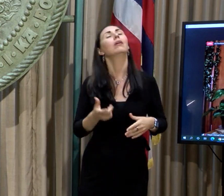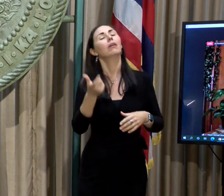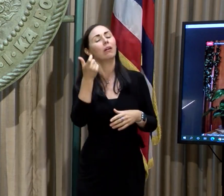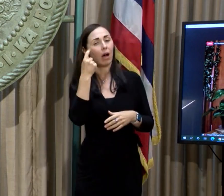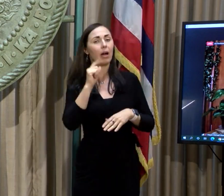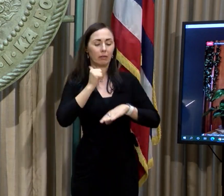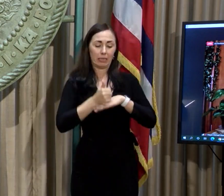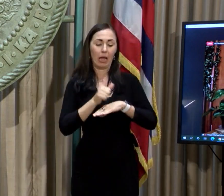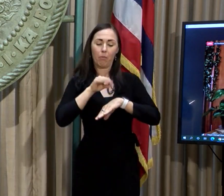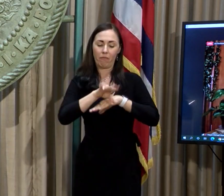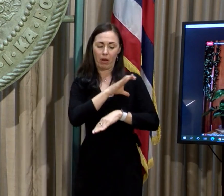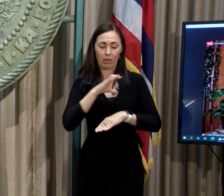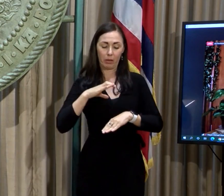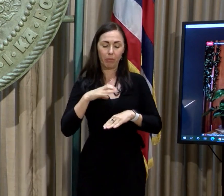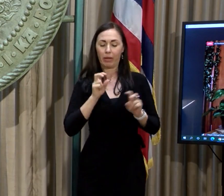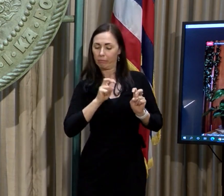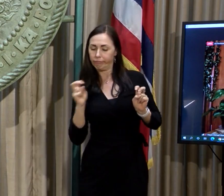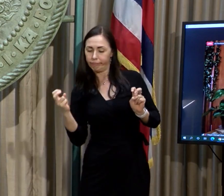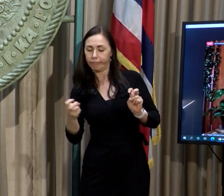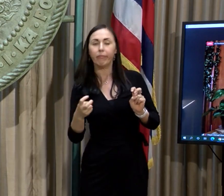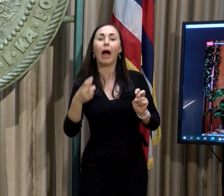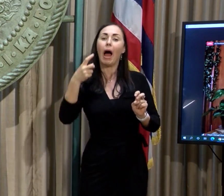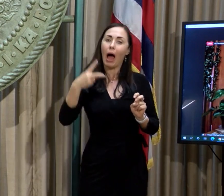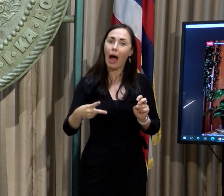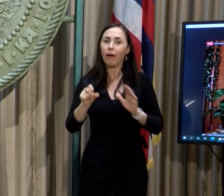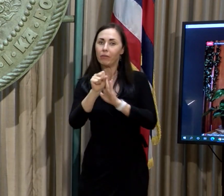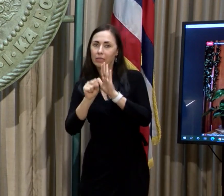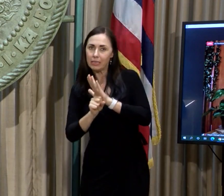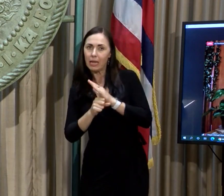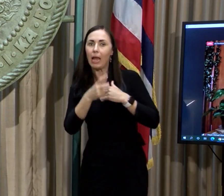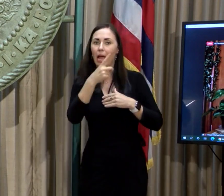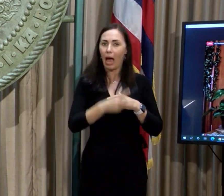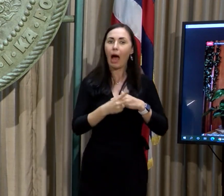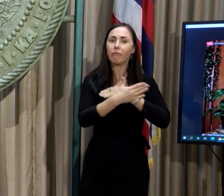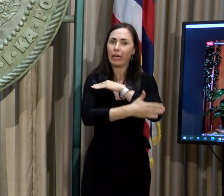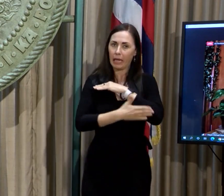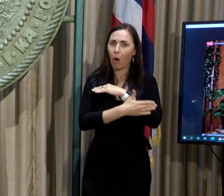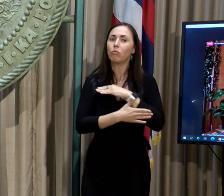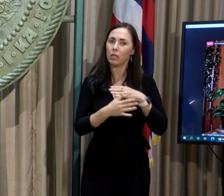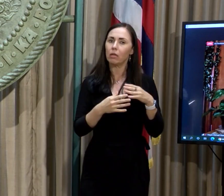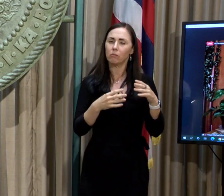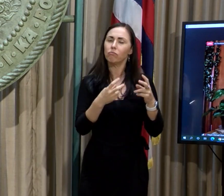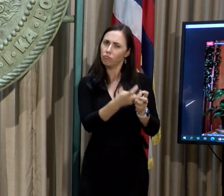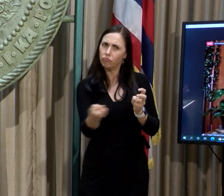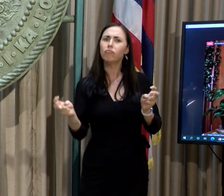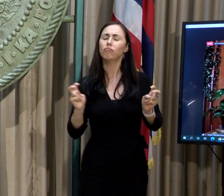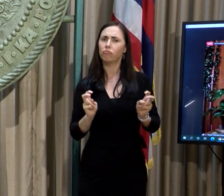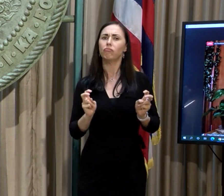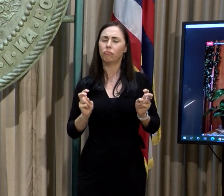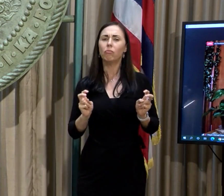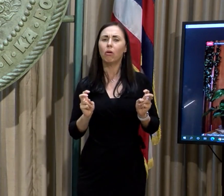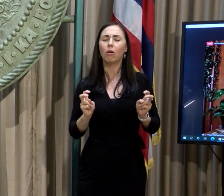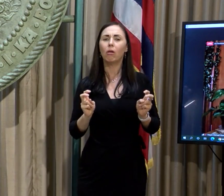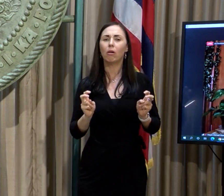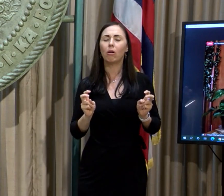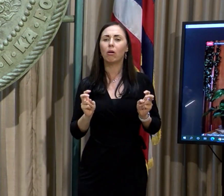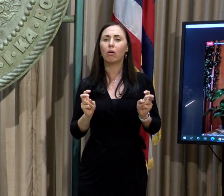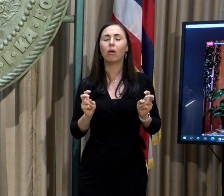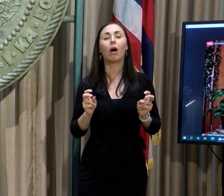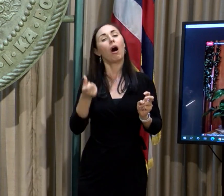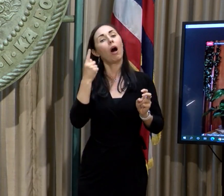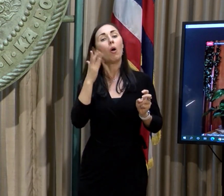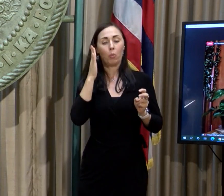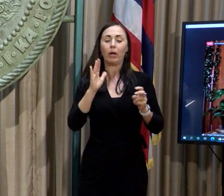committee, which will be half state and half counties. You know, there probably would be statewide